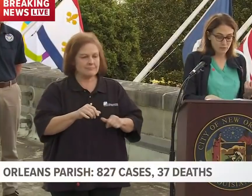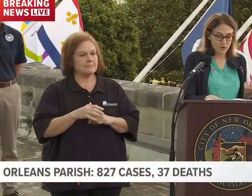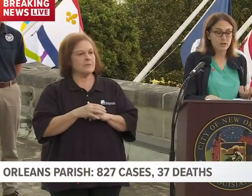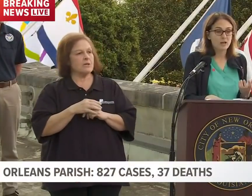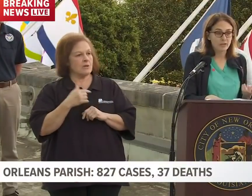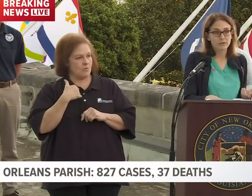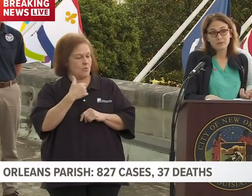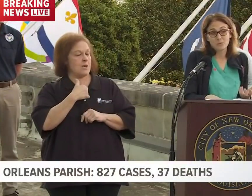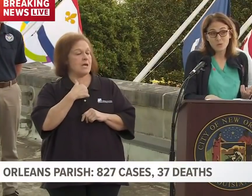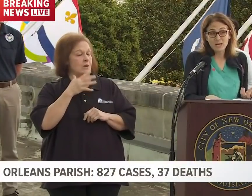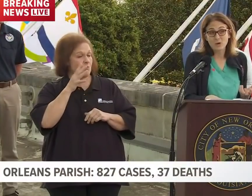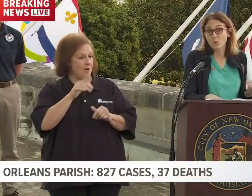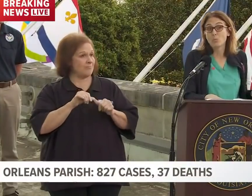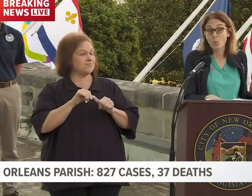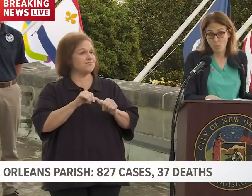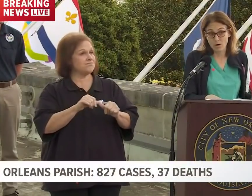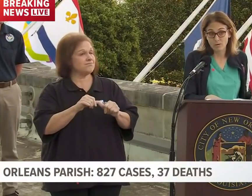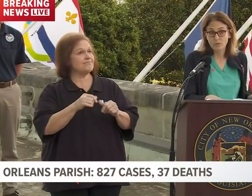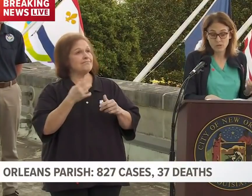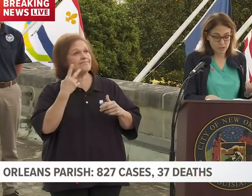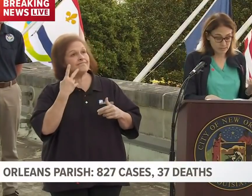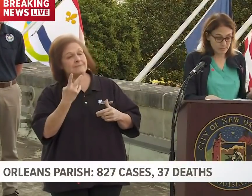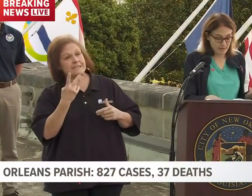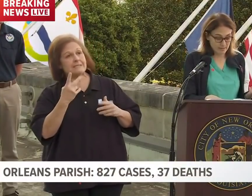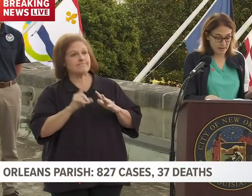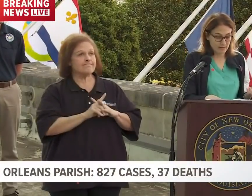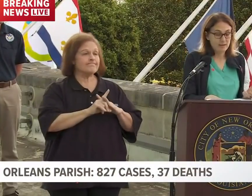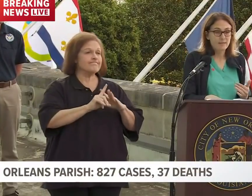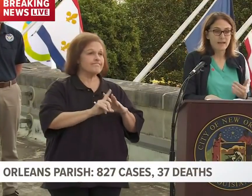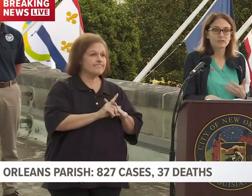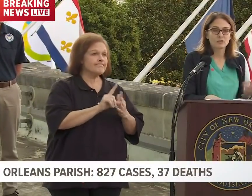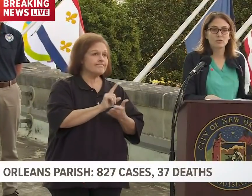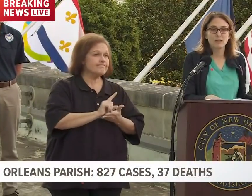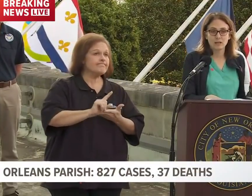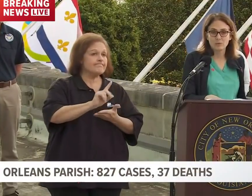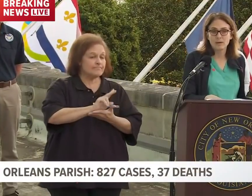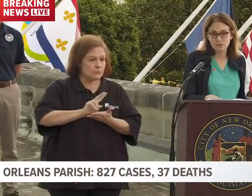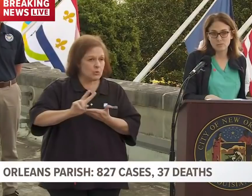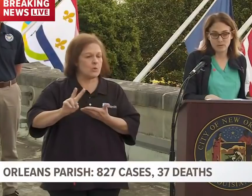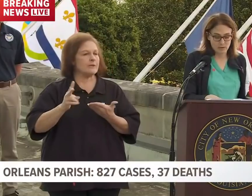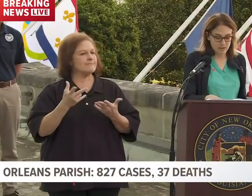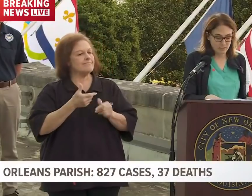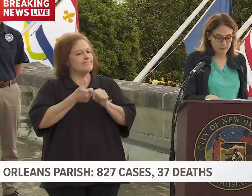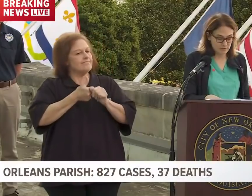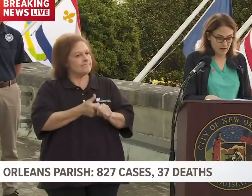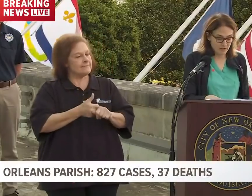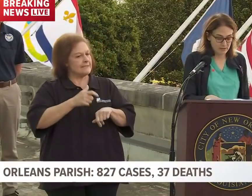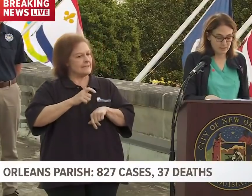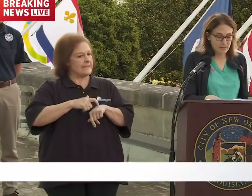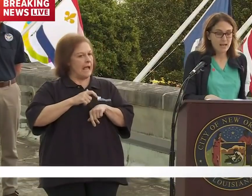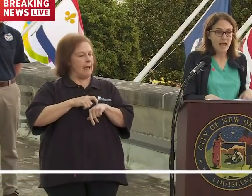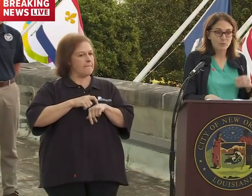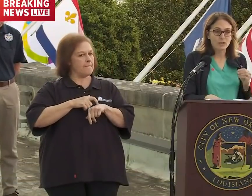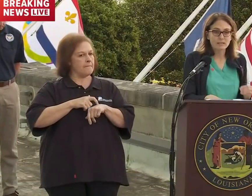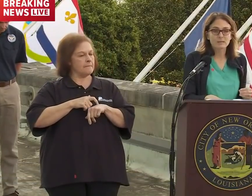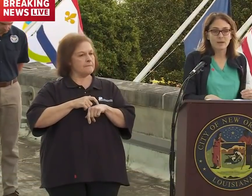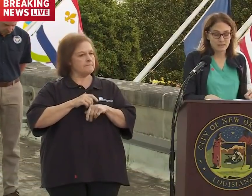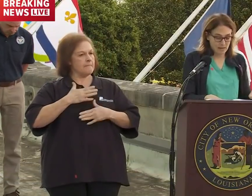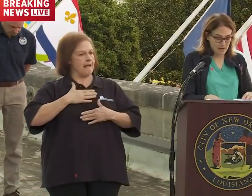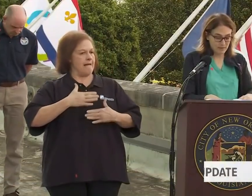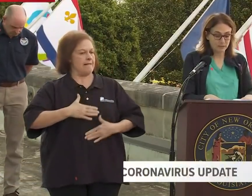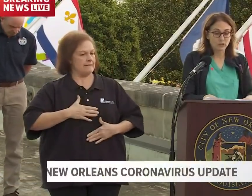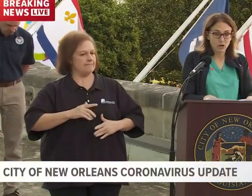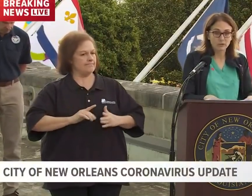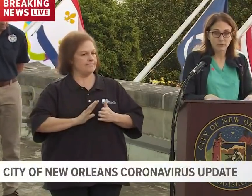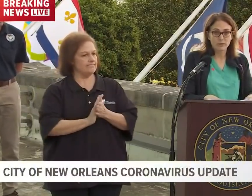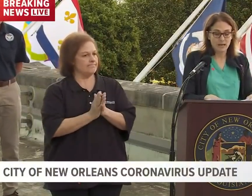for another week or more. We should expect that. That's due to the incubation period of this virus and we expect